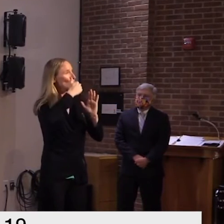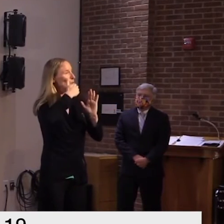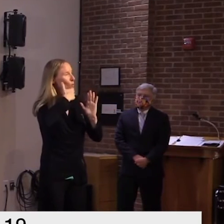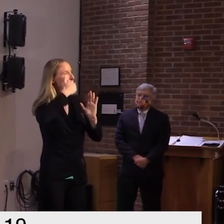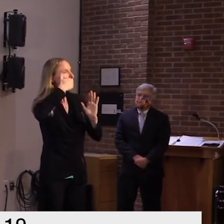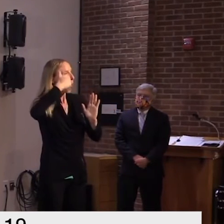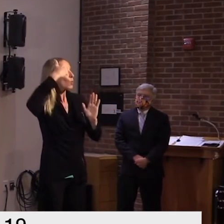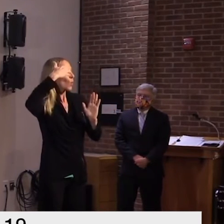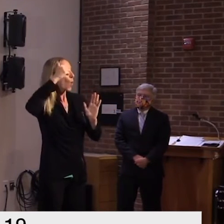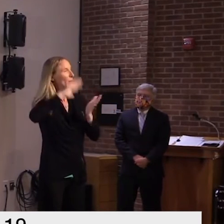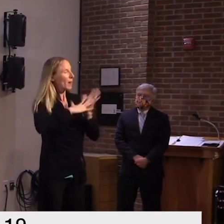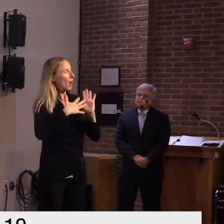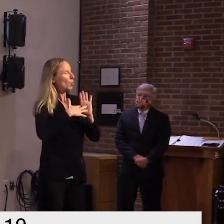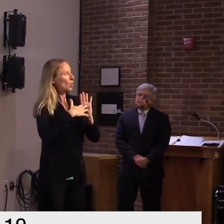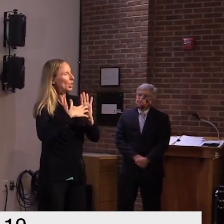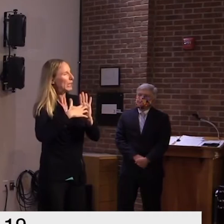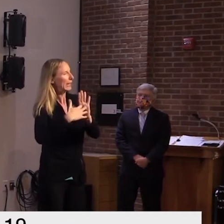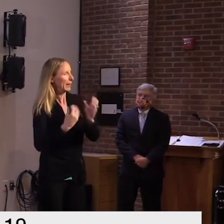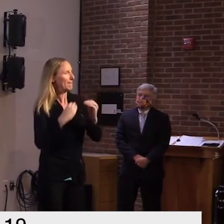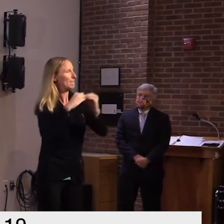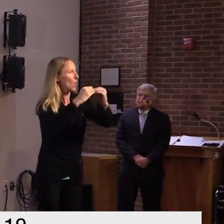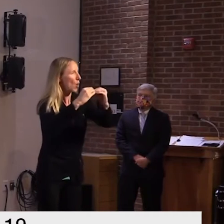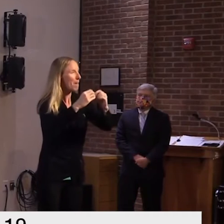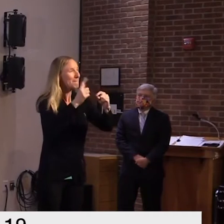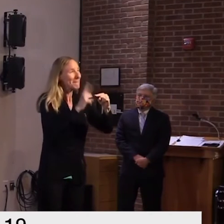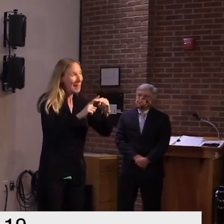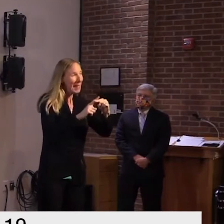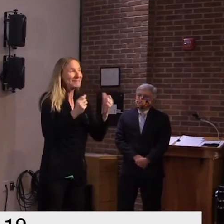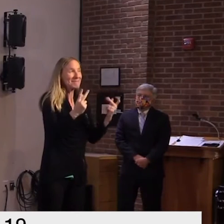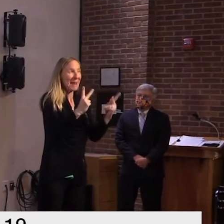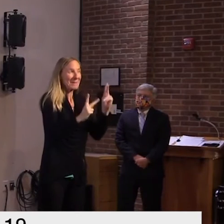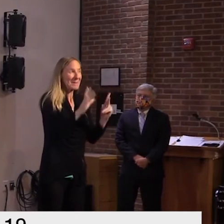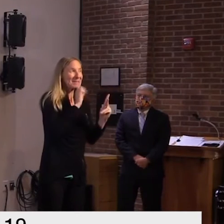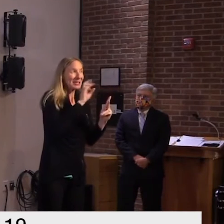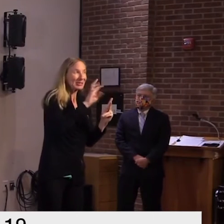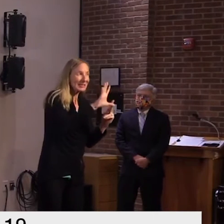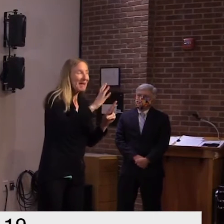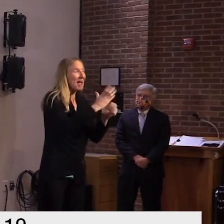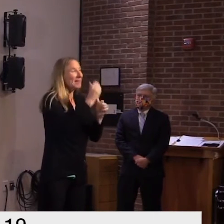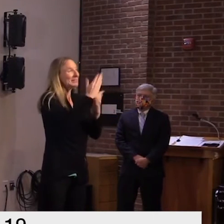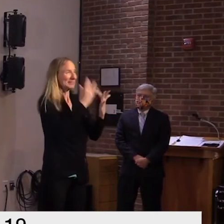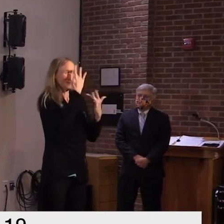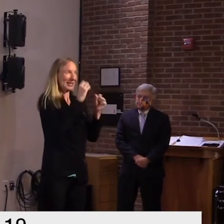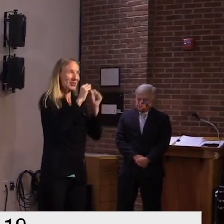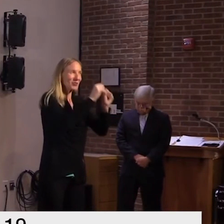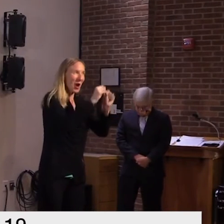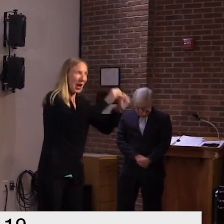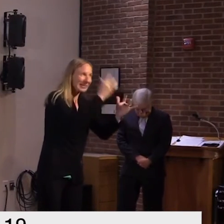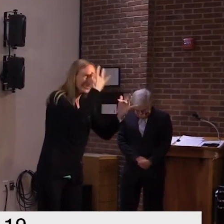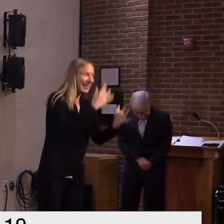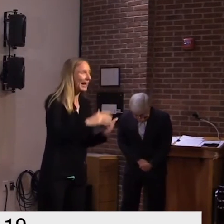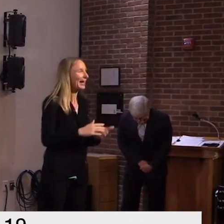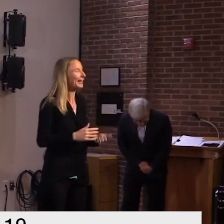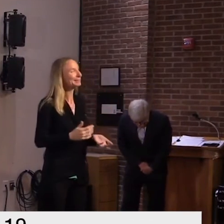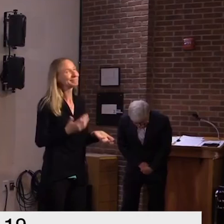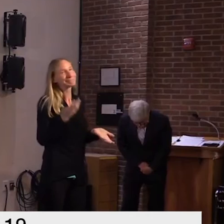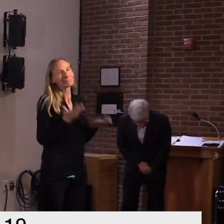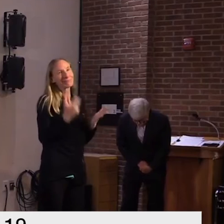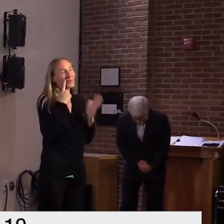65 people have begun to accumulate some chronic diseases diseases they may be less